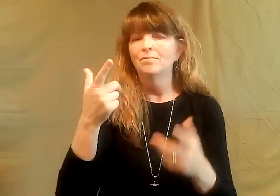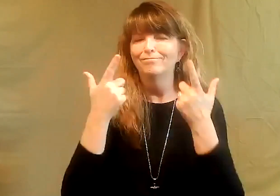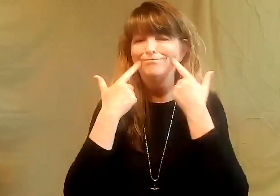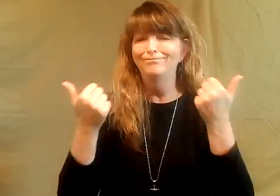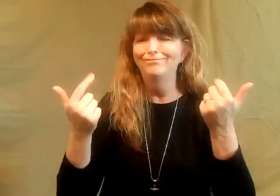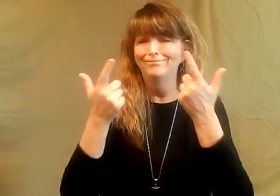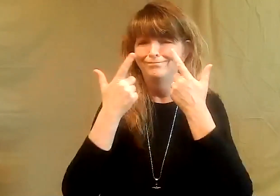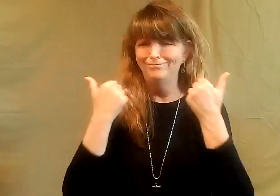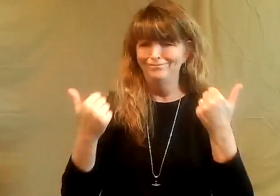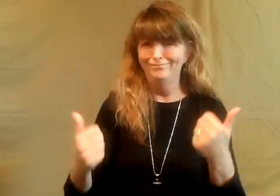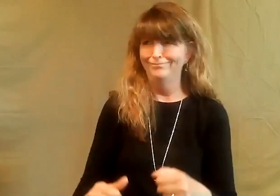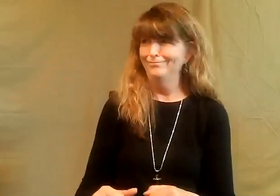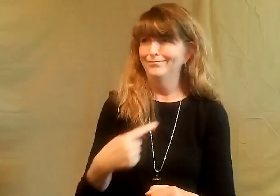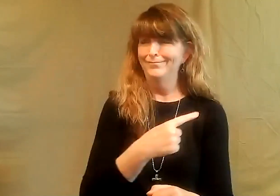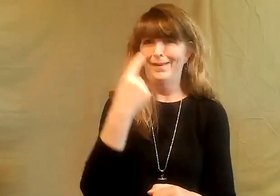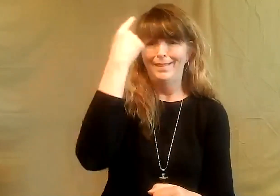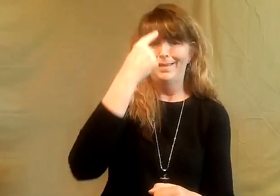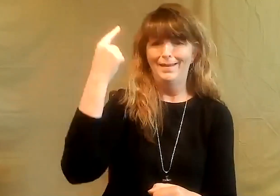so sarah began to laugh